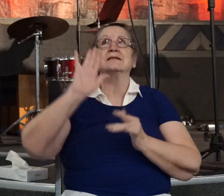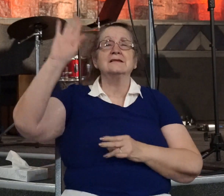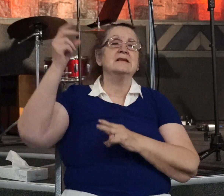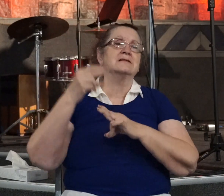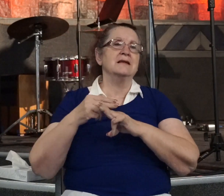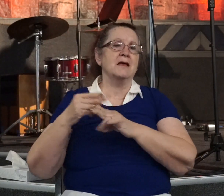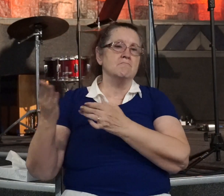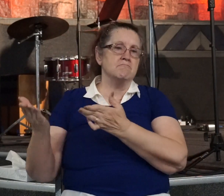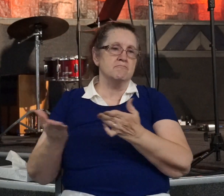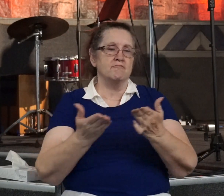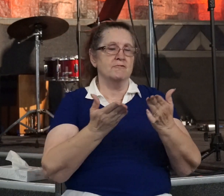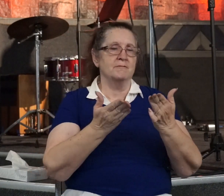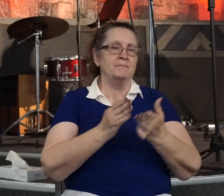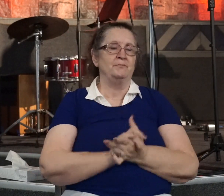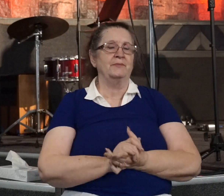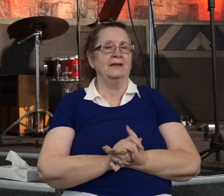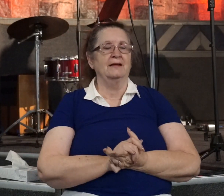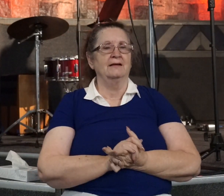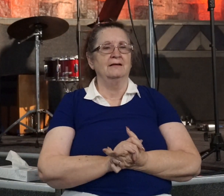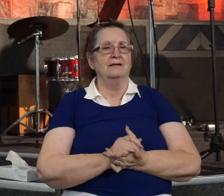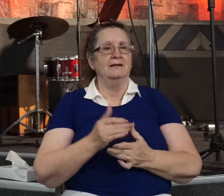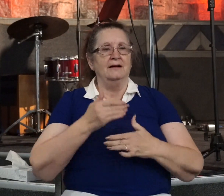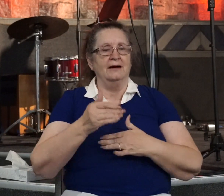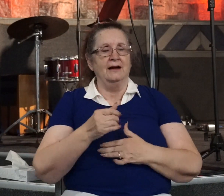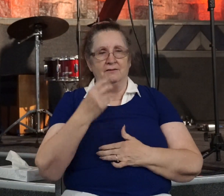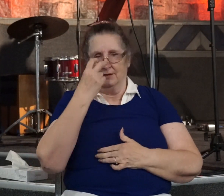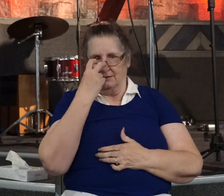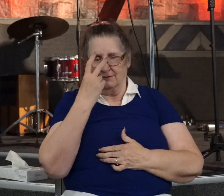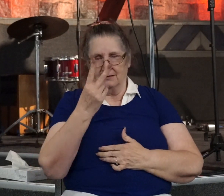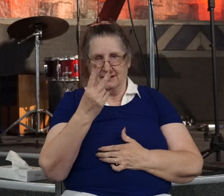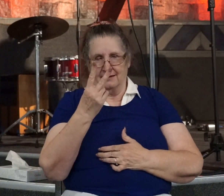Well, after Paul received his sight, we're told he was baptized.